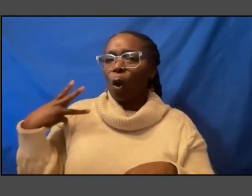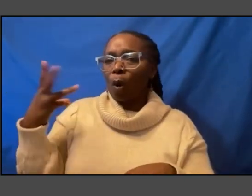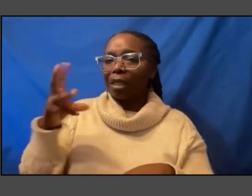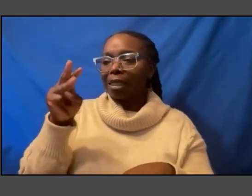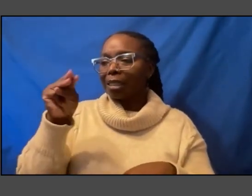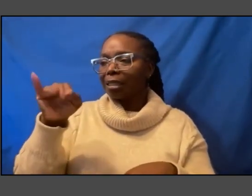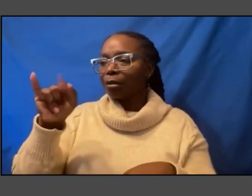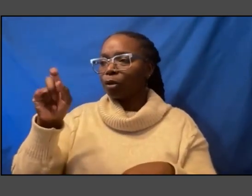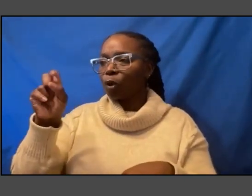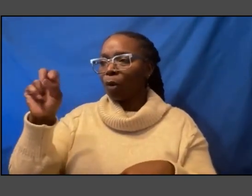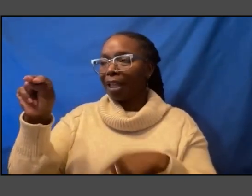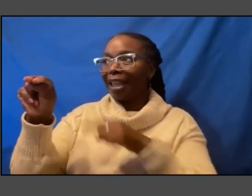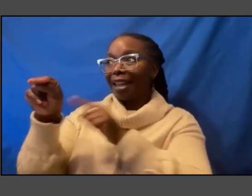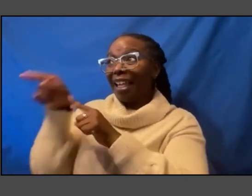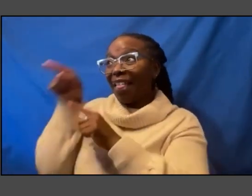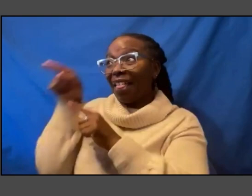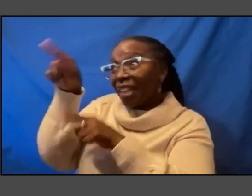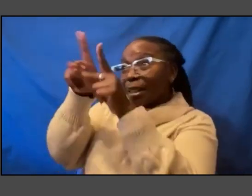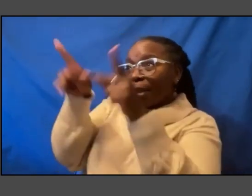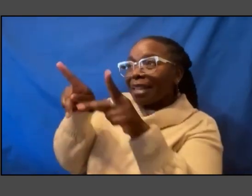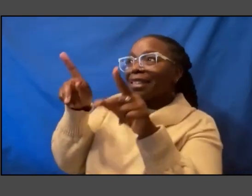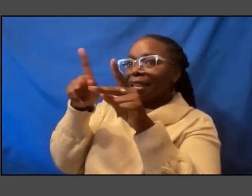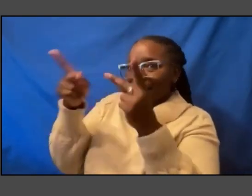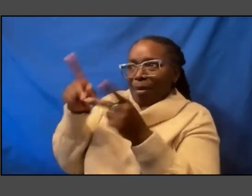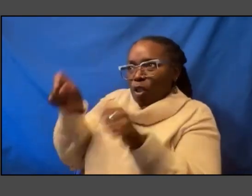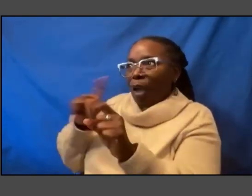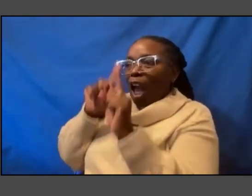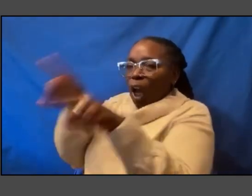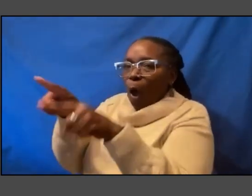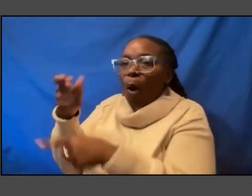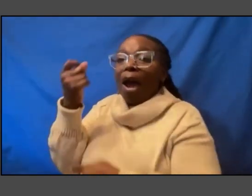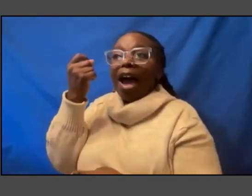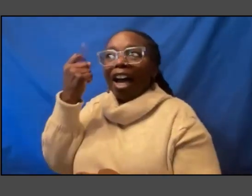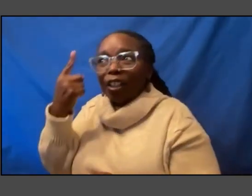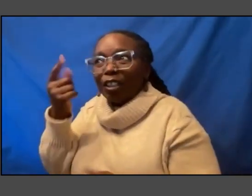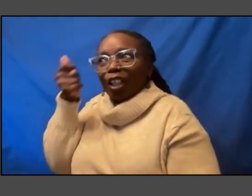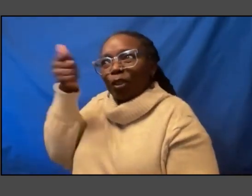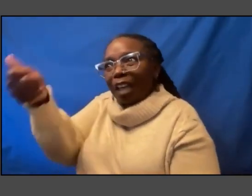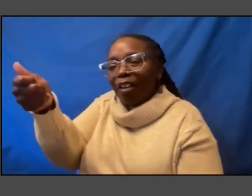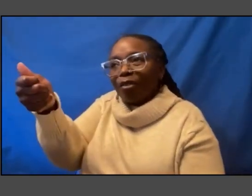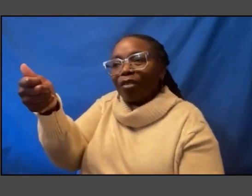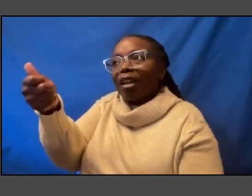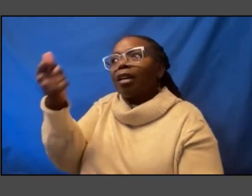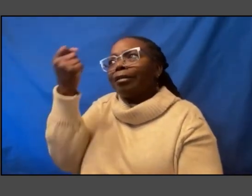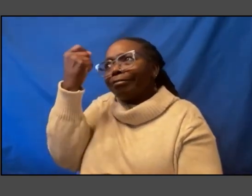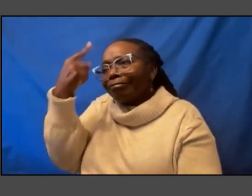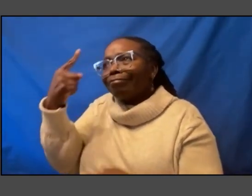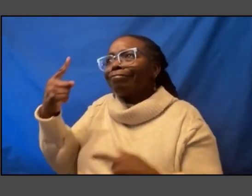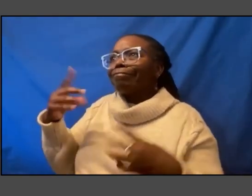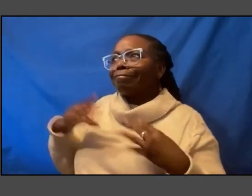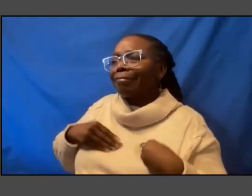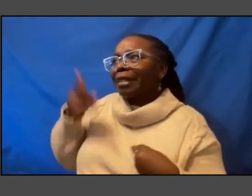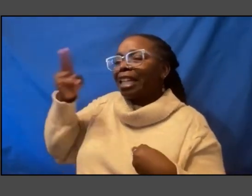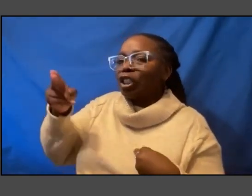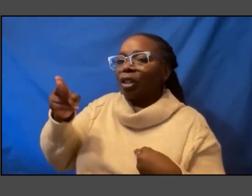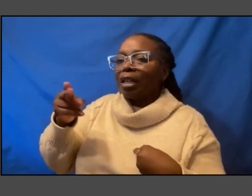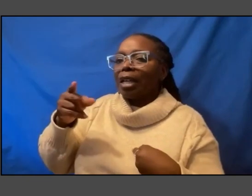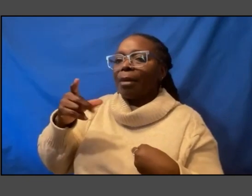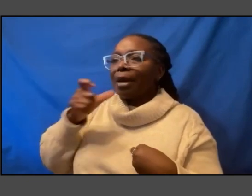a place where you can go understand yourself grapple with history but not be turned away because of the color of your skin he